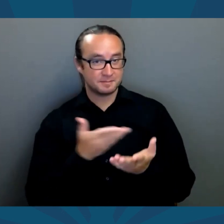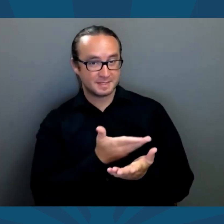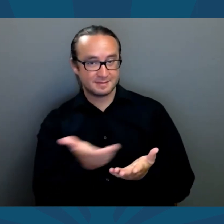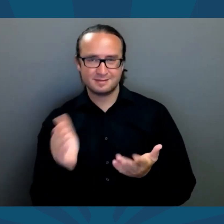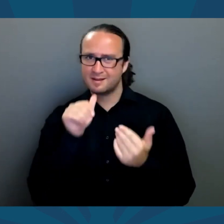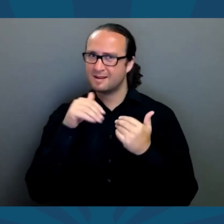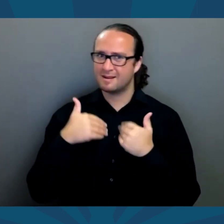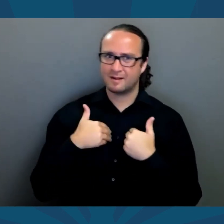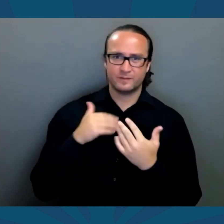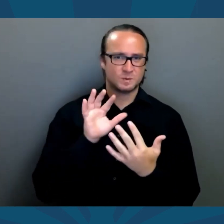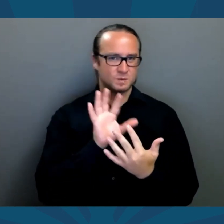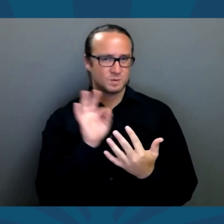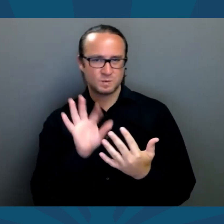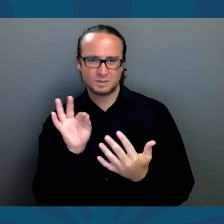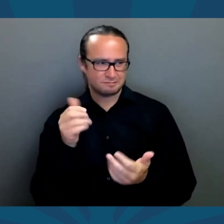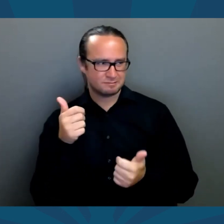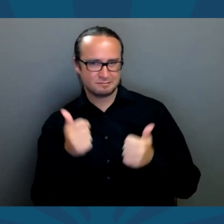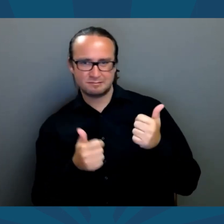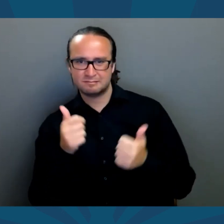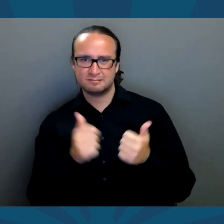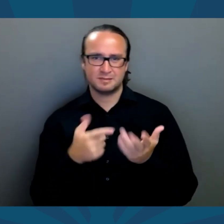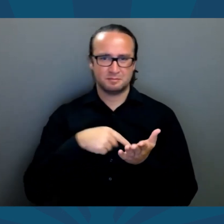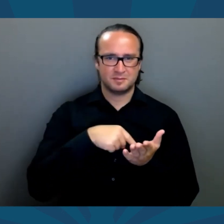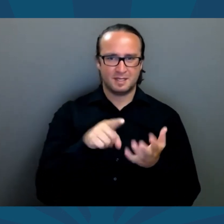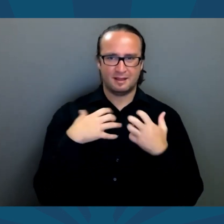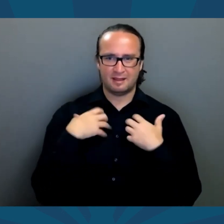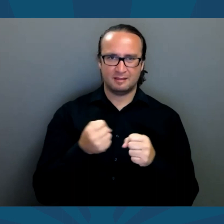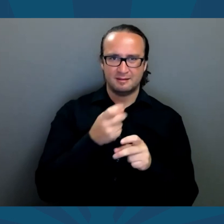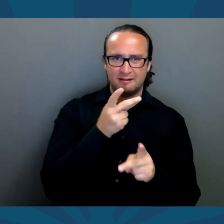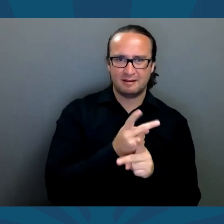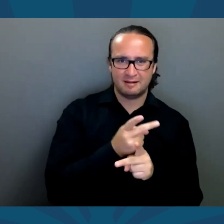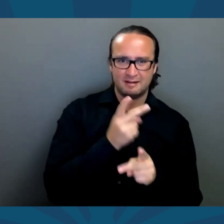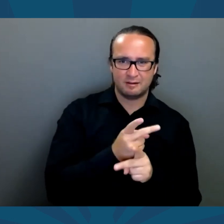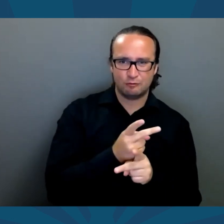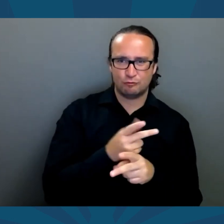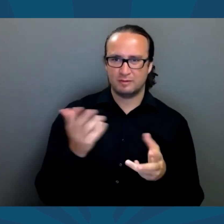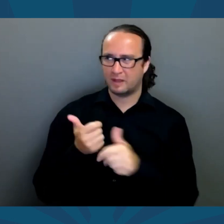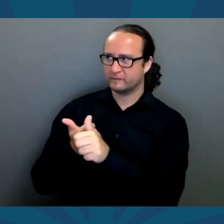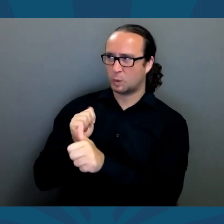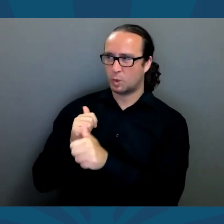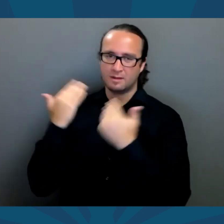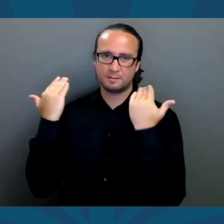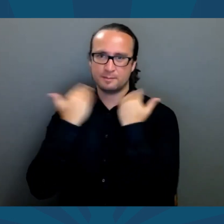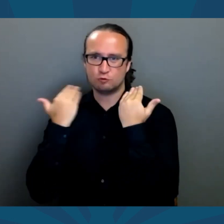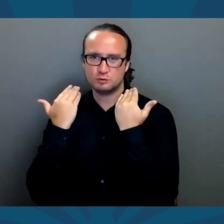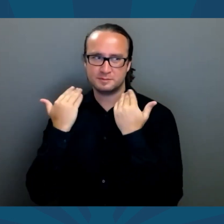families don't have to choose between paying health care costs and avoiding bankruptcy.